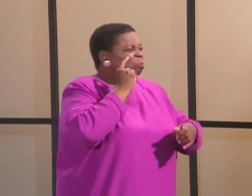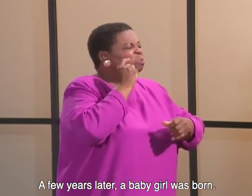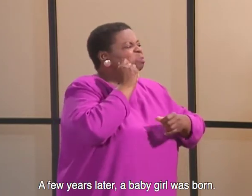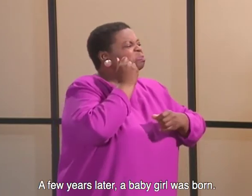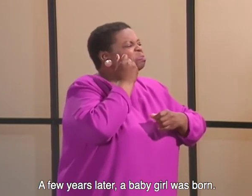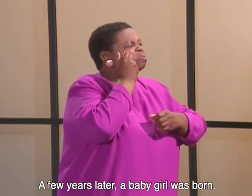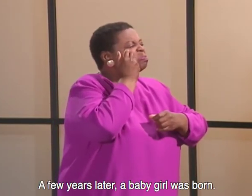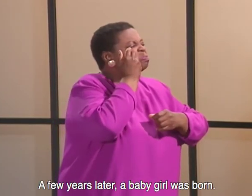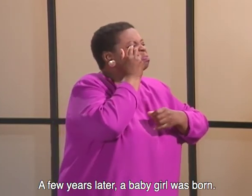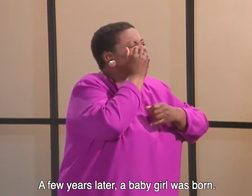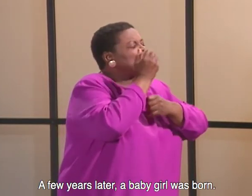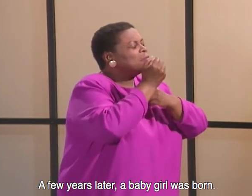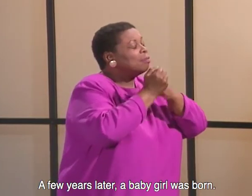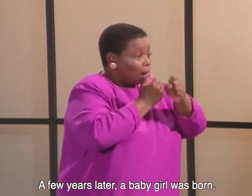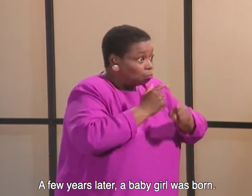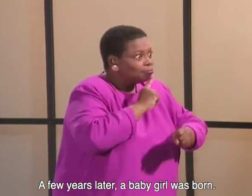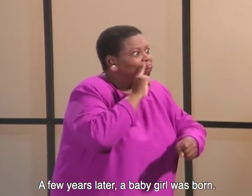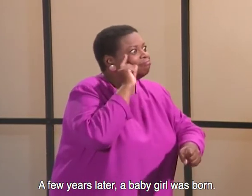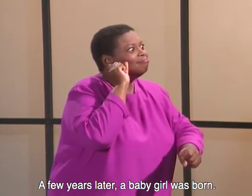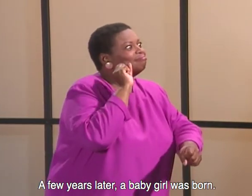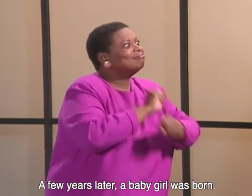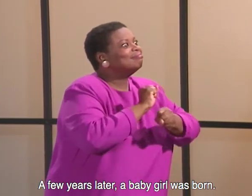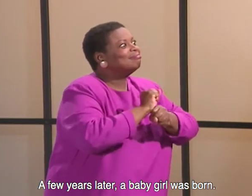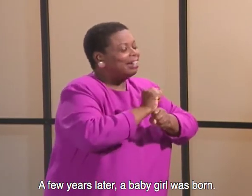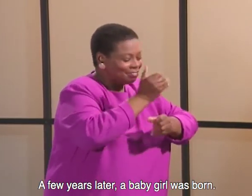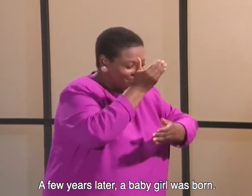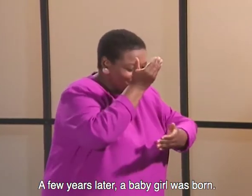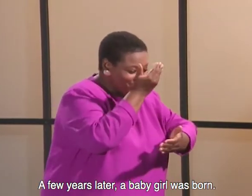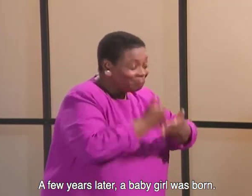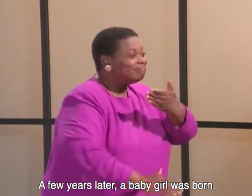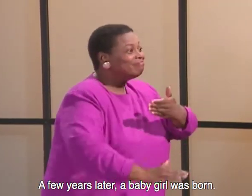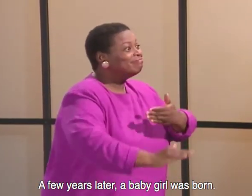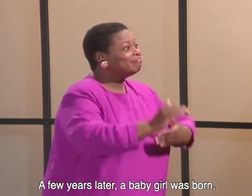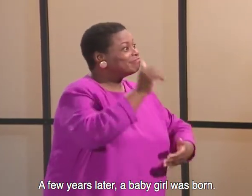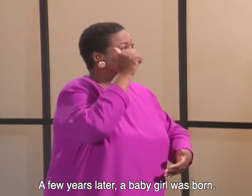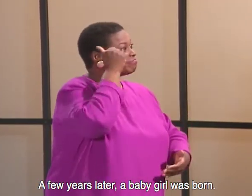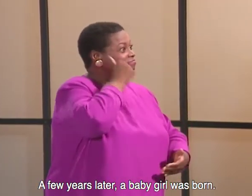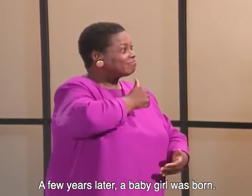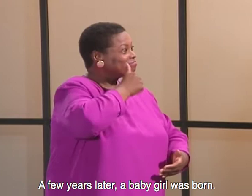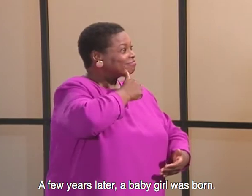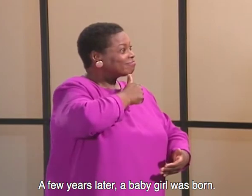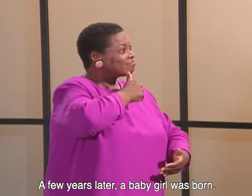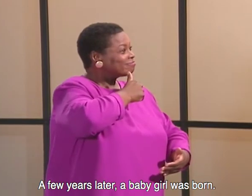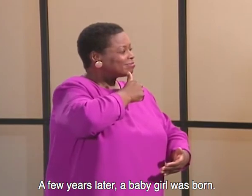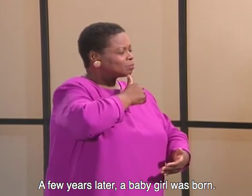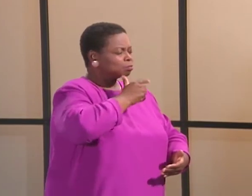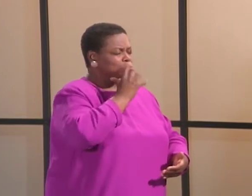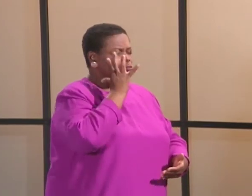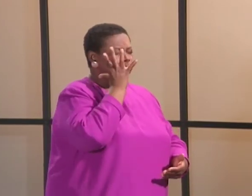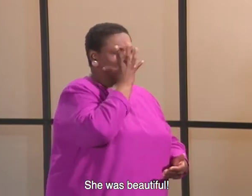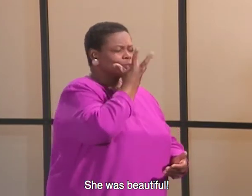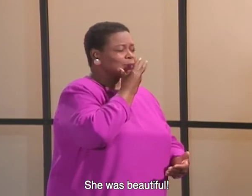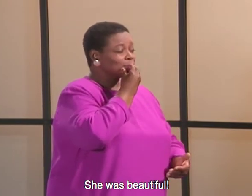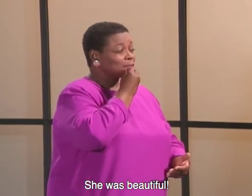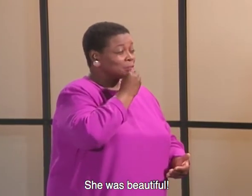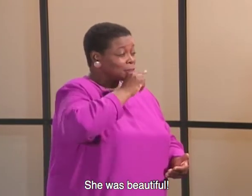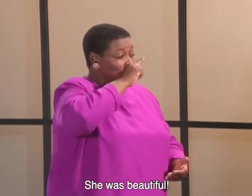A few years later, a baby girl was born. She was beautiful.